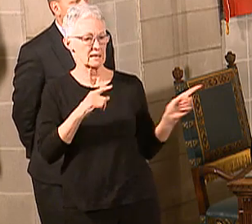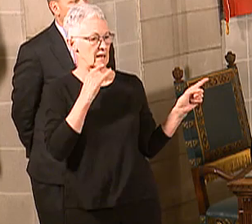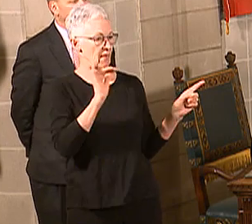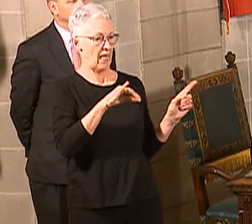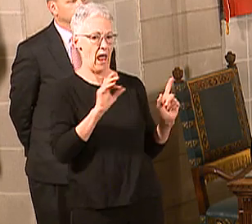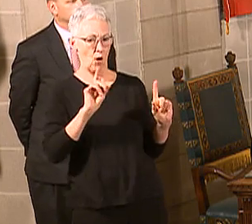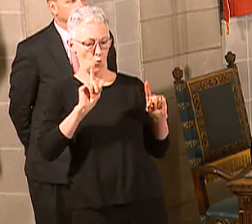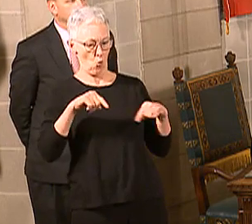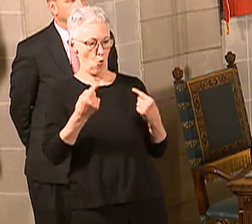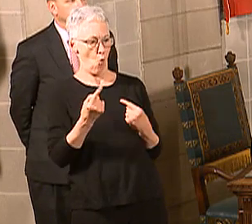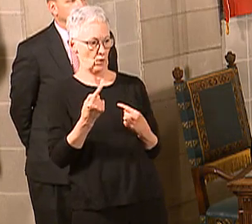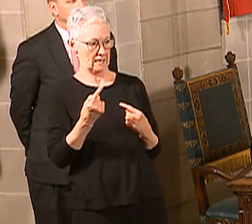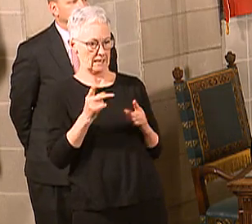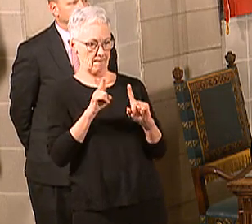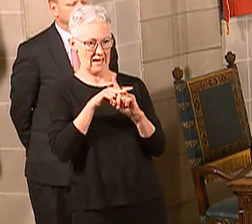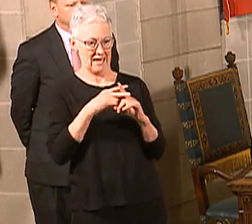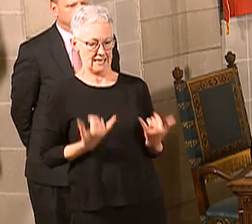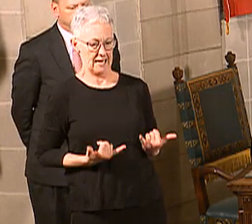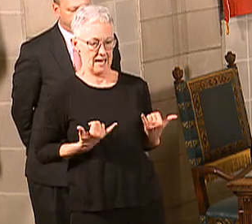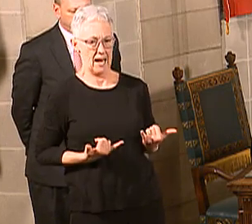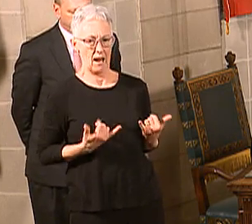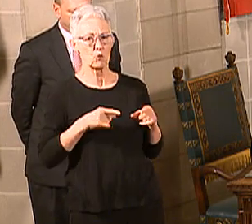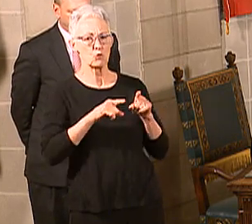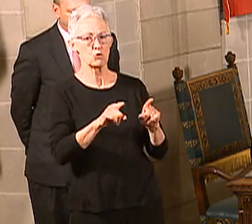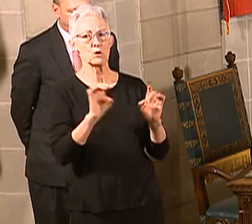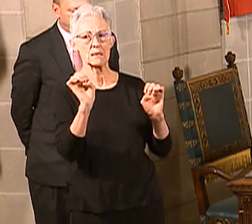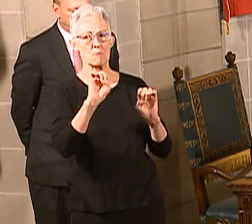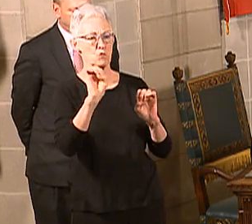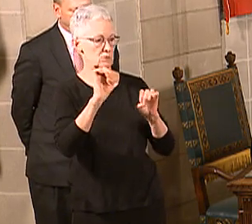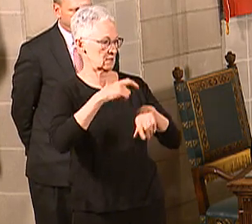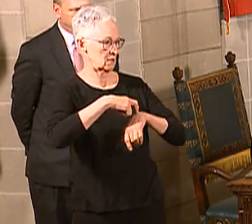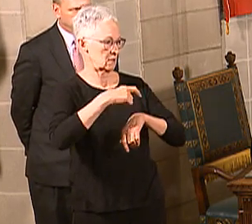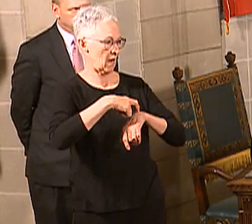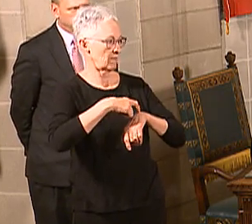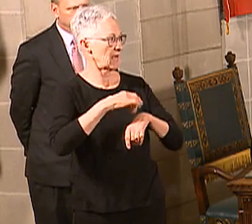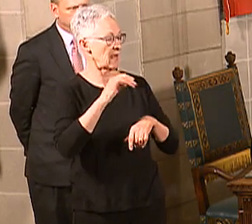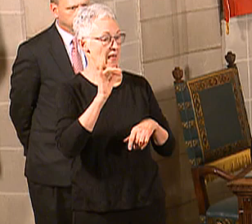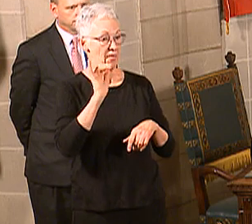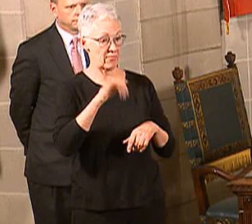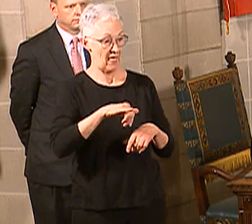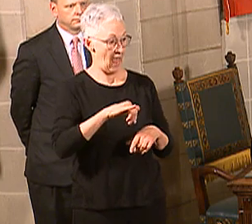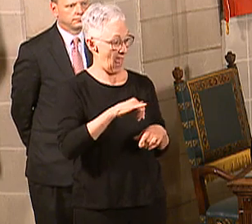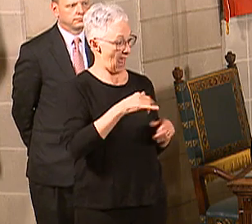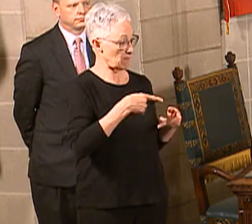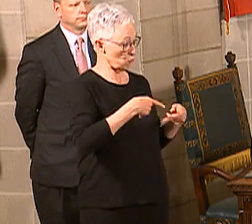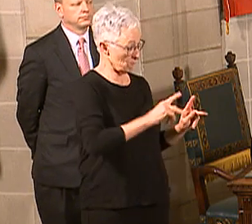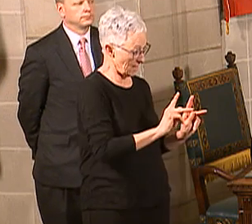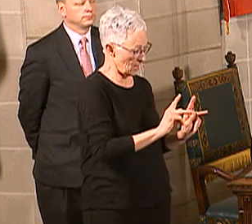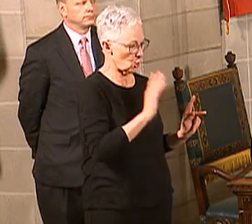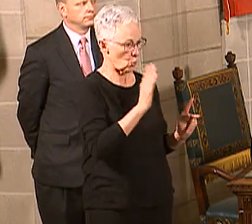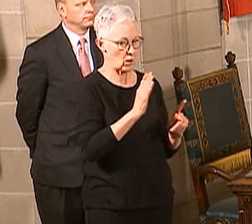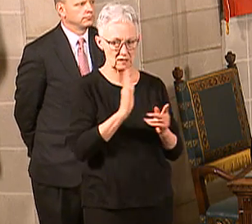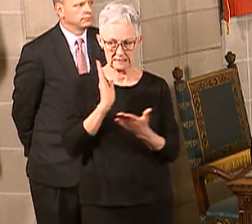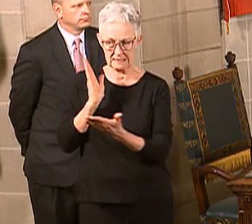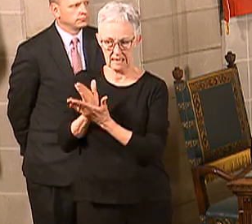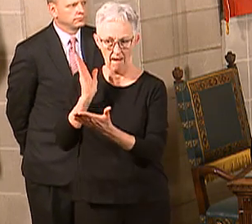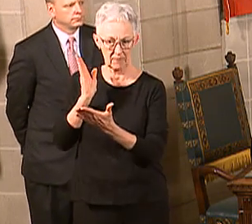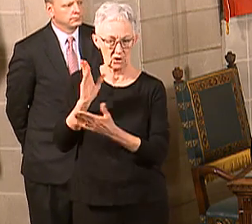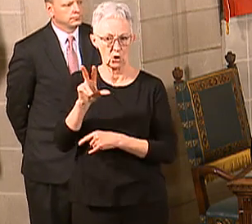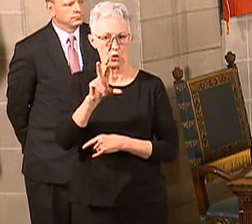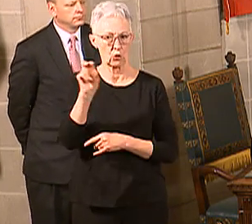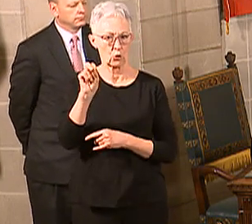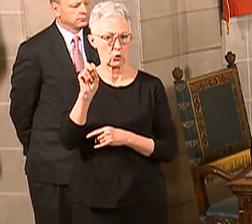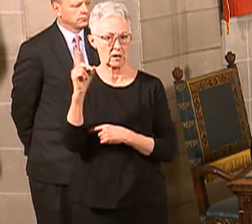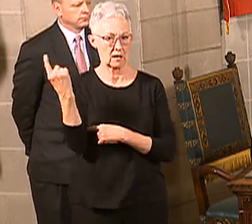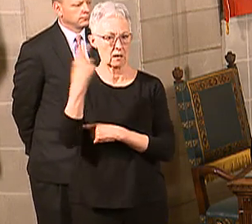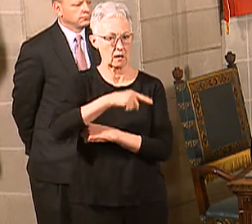So I think actually the executive order is written so that that will end 30 days after the emergency is taken off. So that will only be